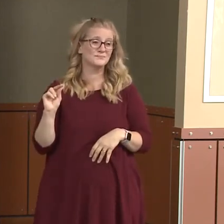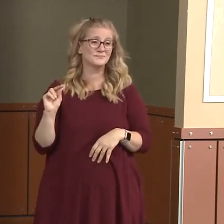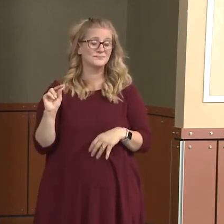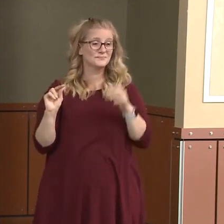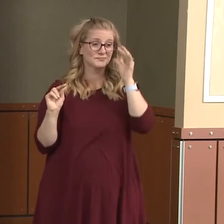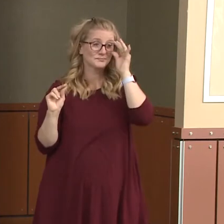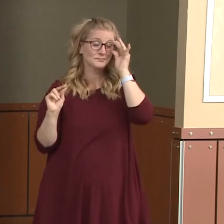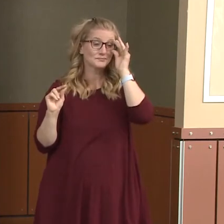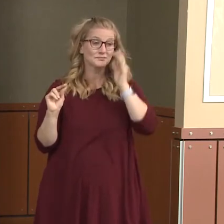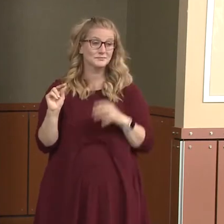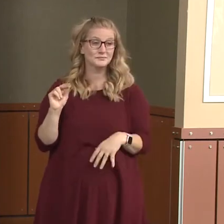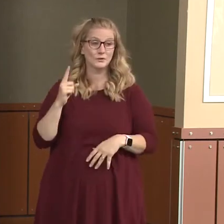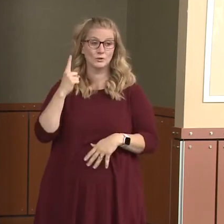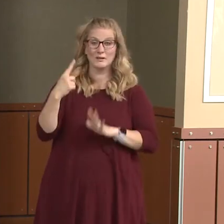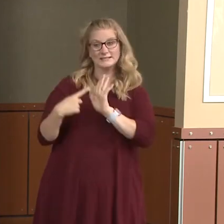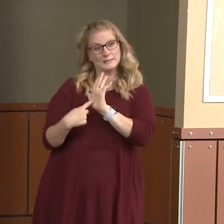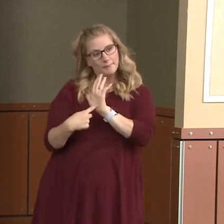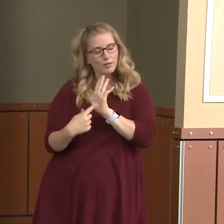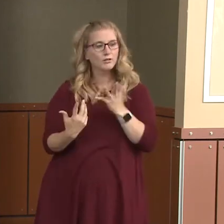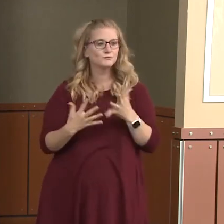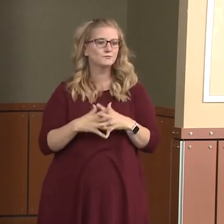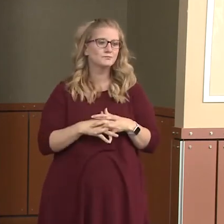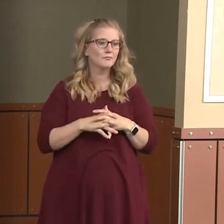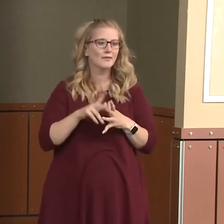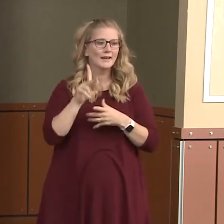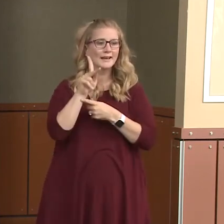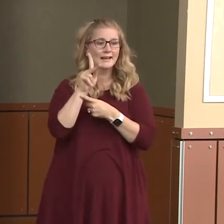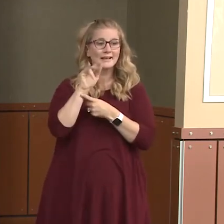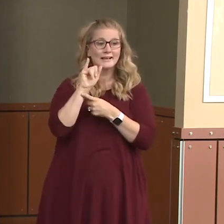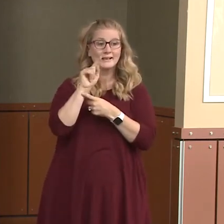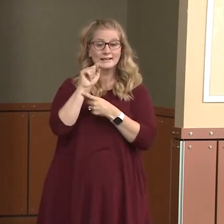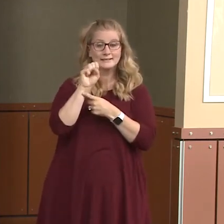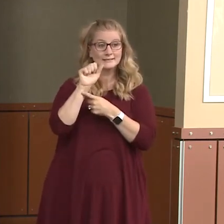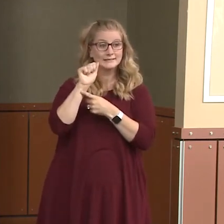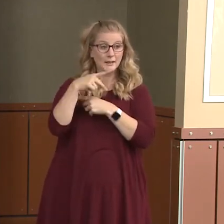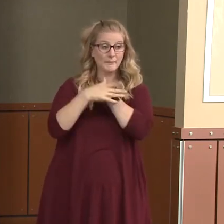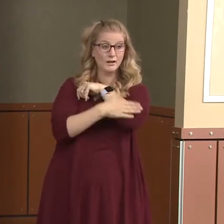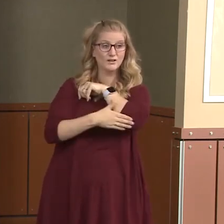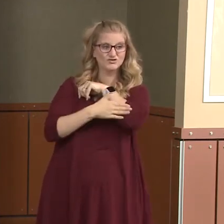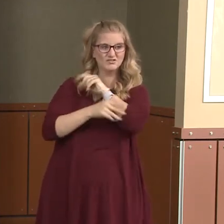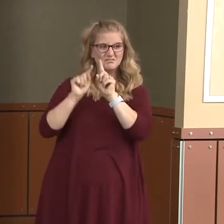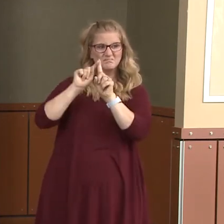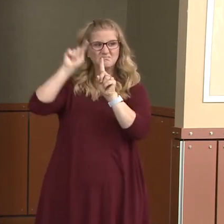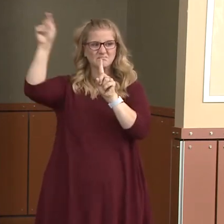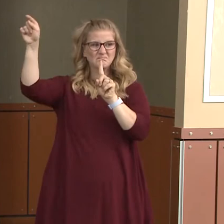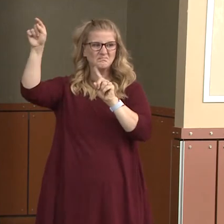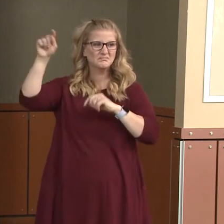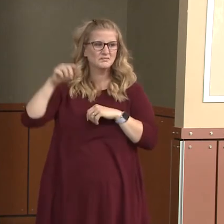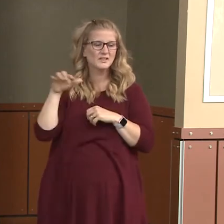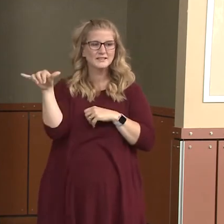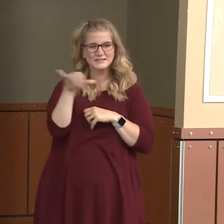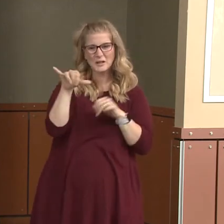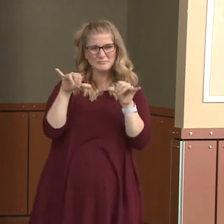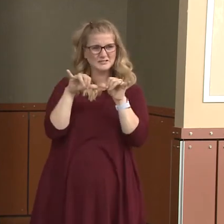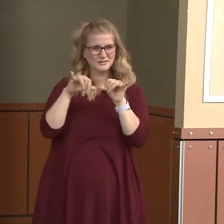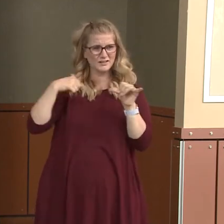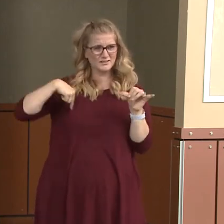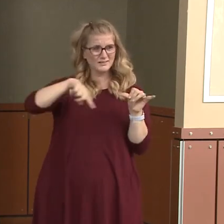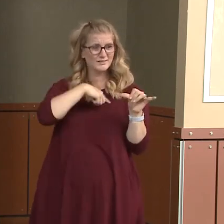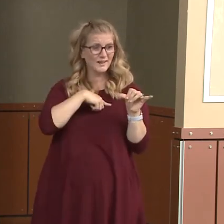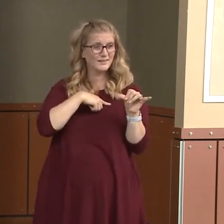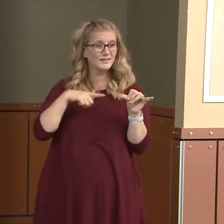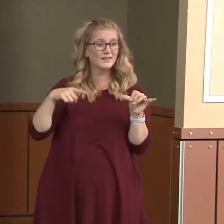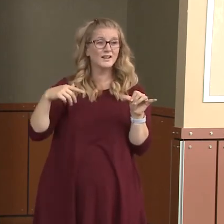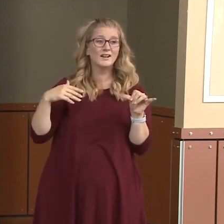I'll use it as an example. Kitsap County is about the same size as us. They run about the same number of tests that we have.